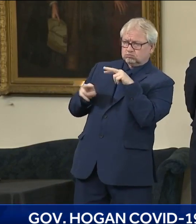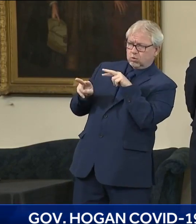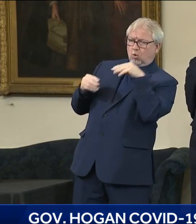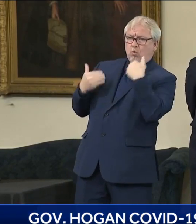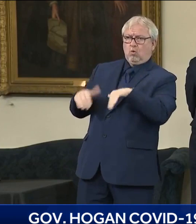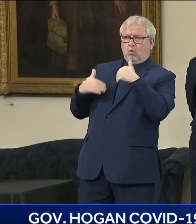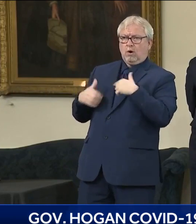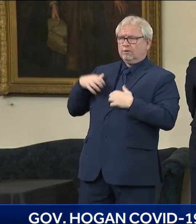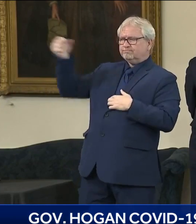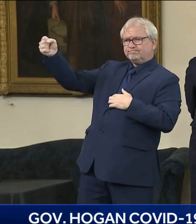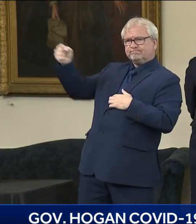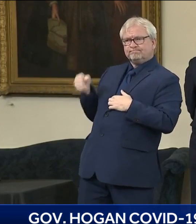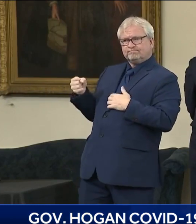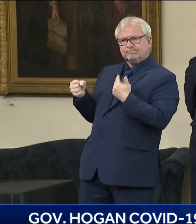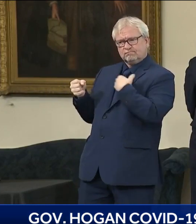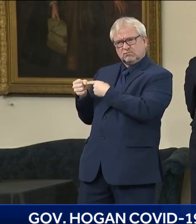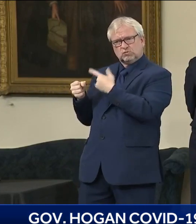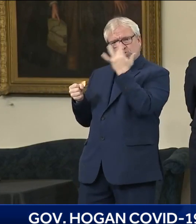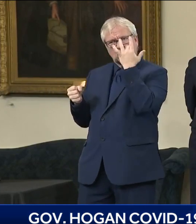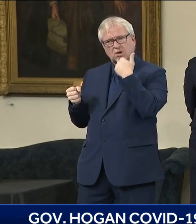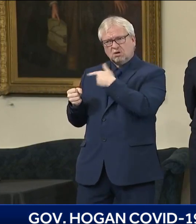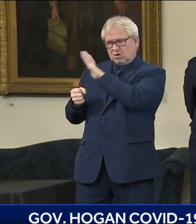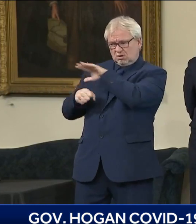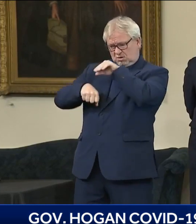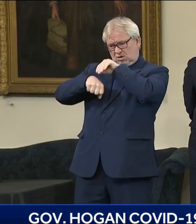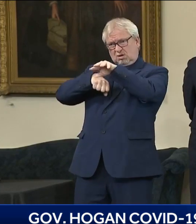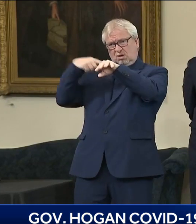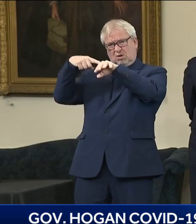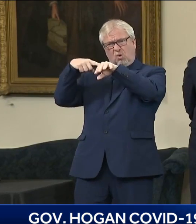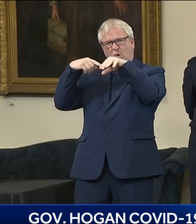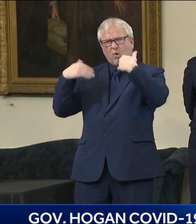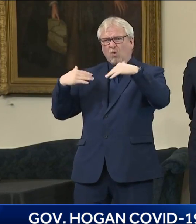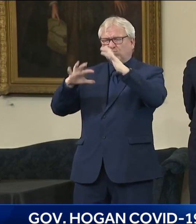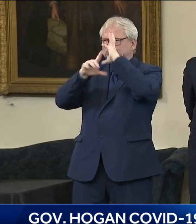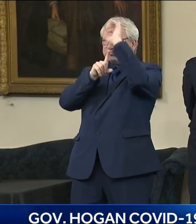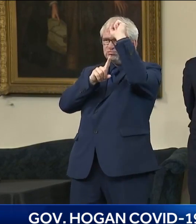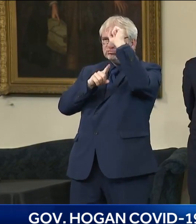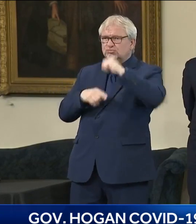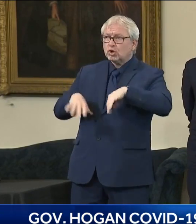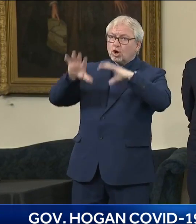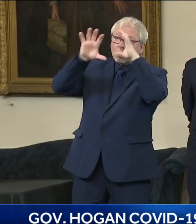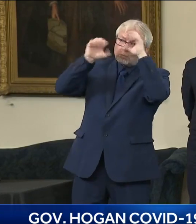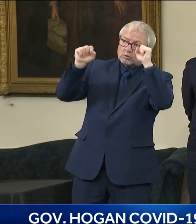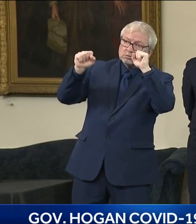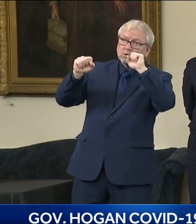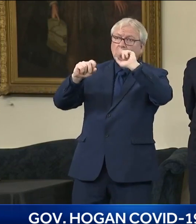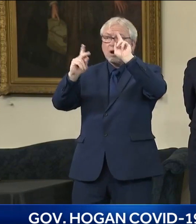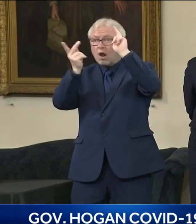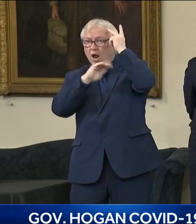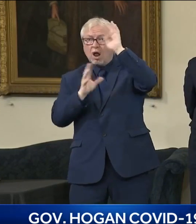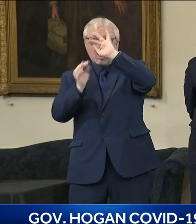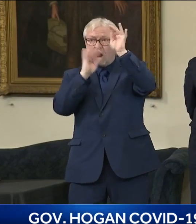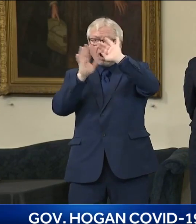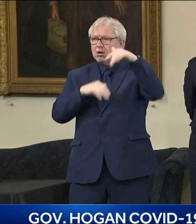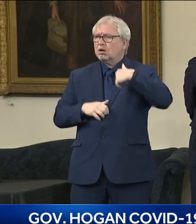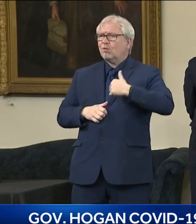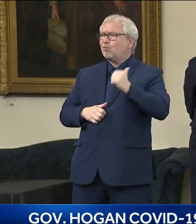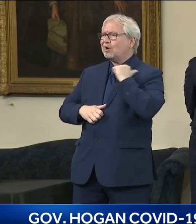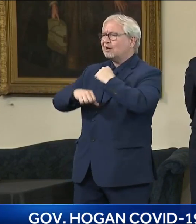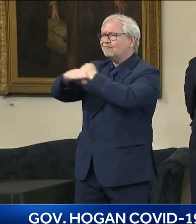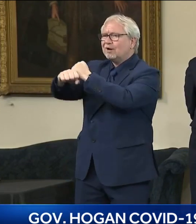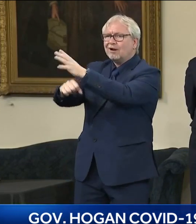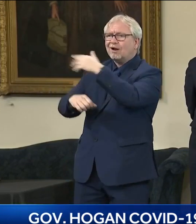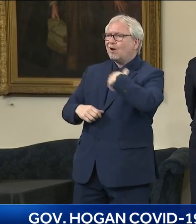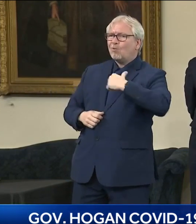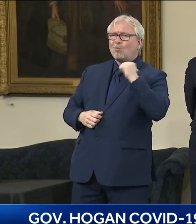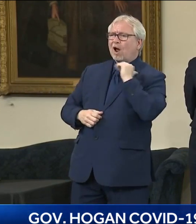great advice that they promulgated. I mean, I'm not going to sit here and defend everything that the president said or did or re-litigate the past. And I'm not